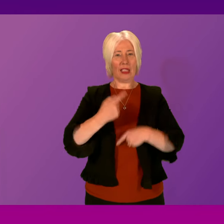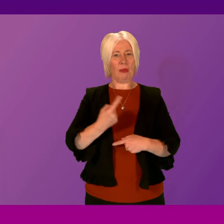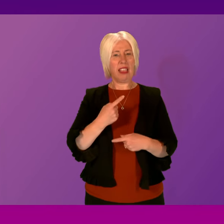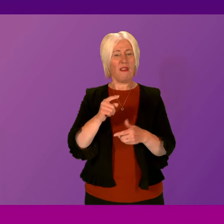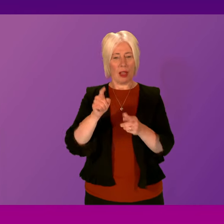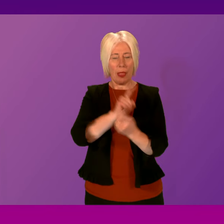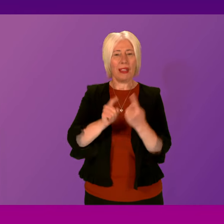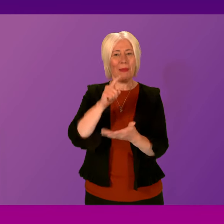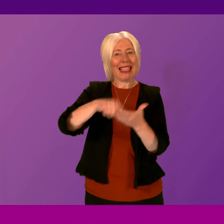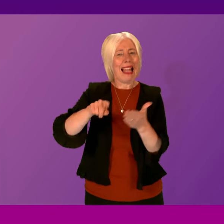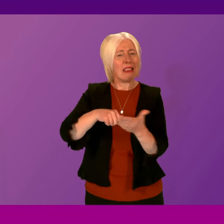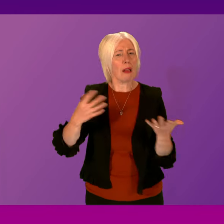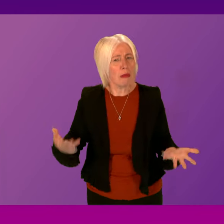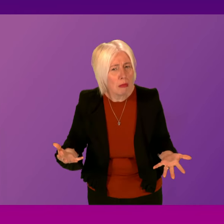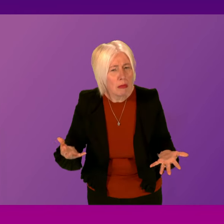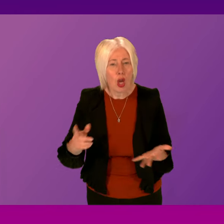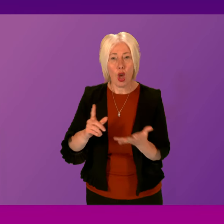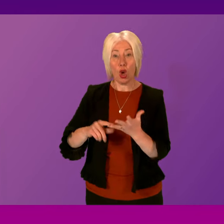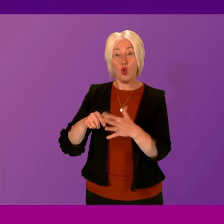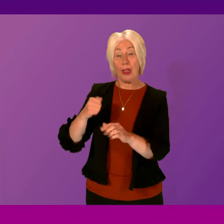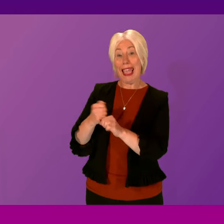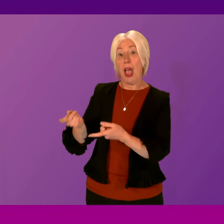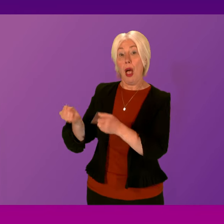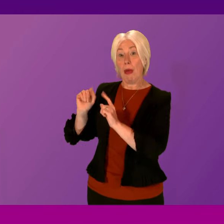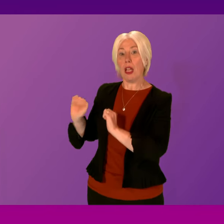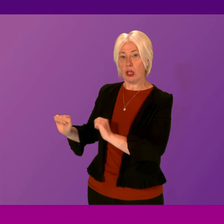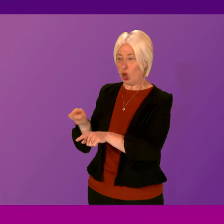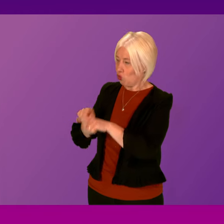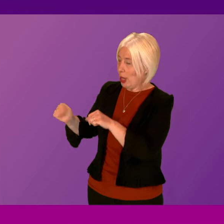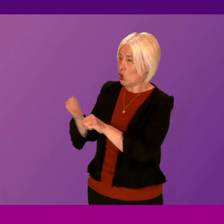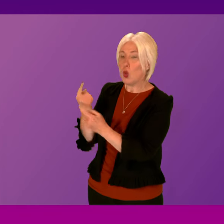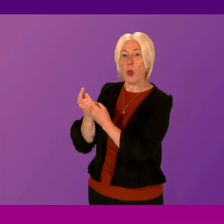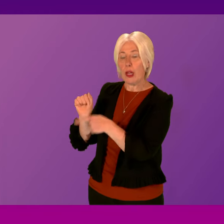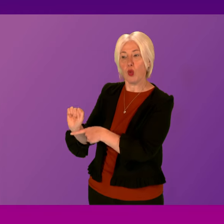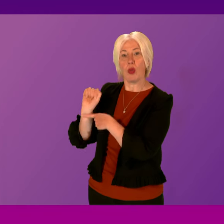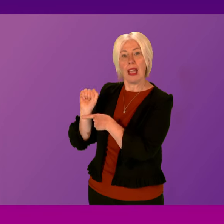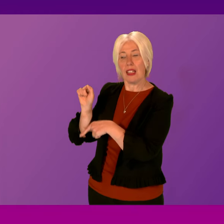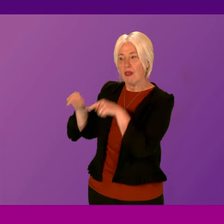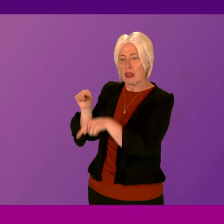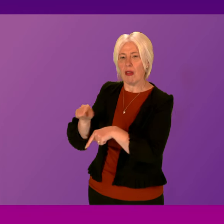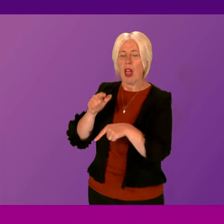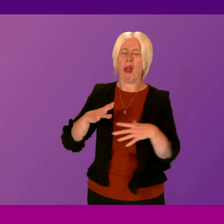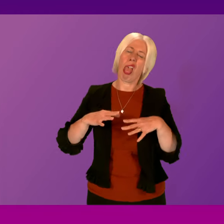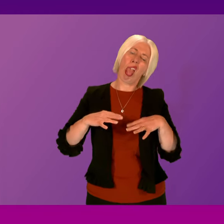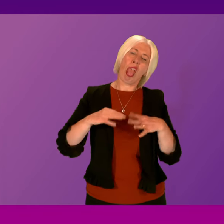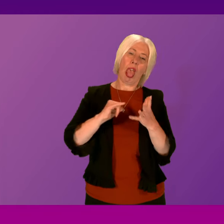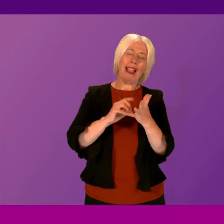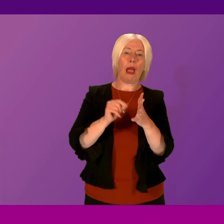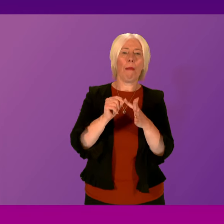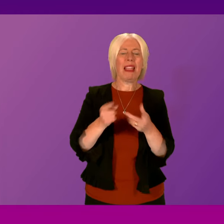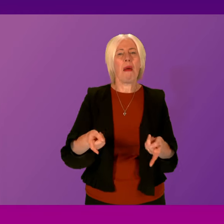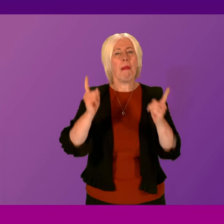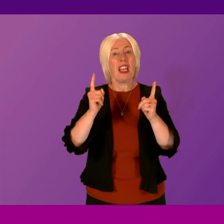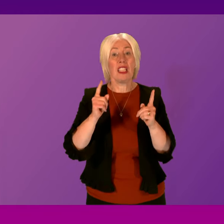cancelled. while UK ministers are taking action to protect victims, complacent SNP ministers are doing